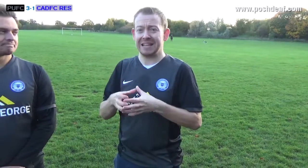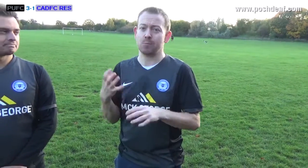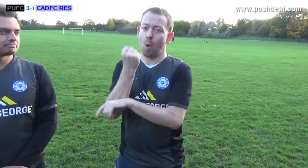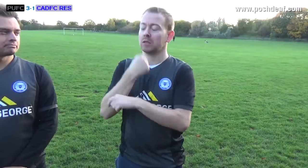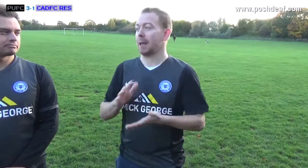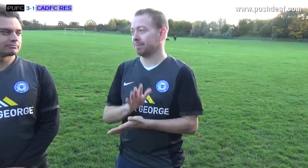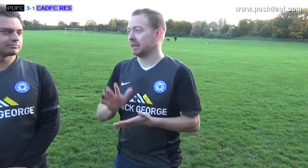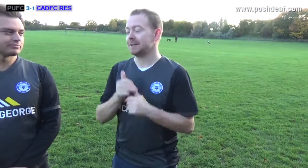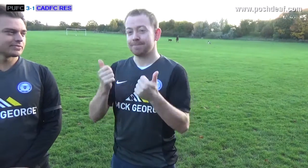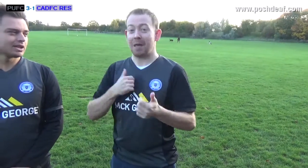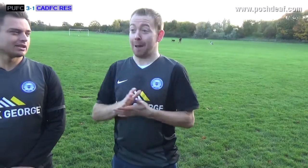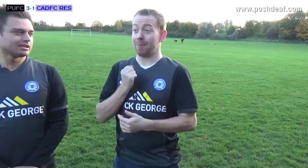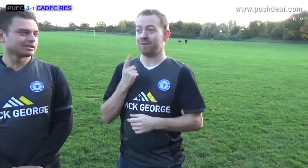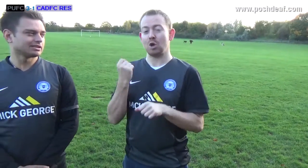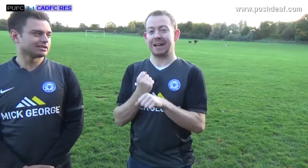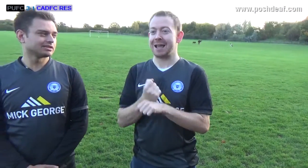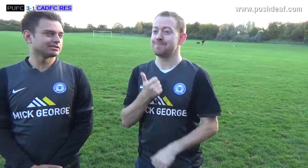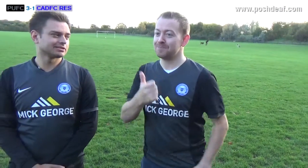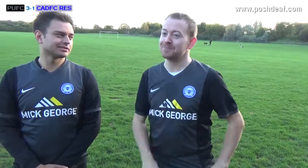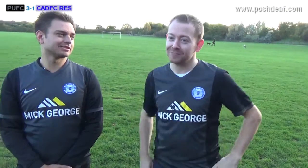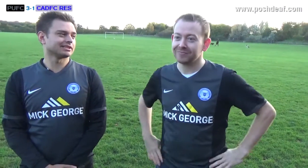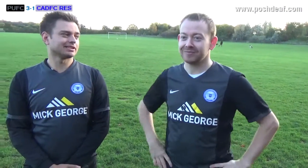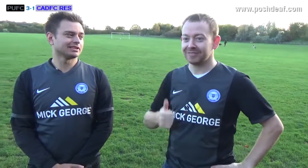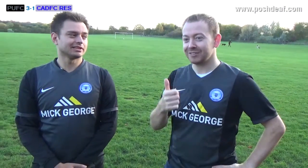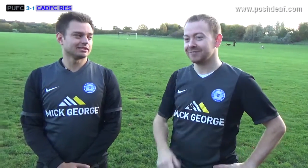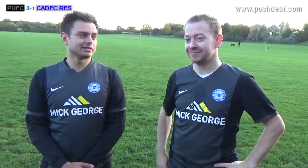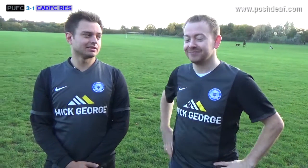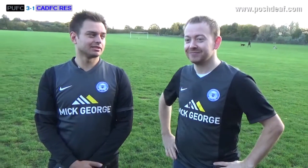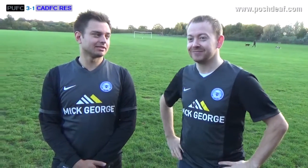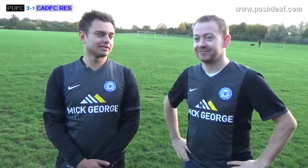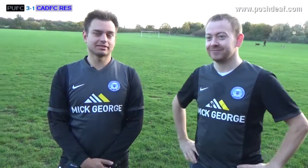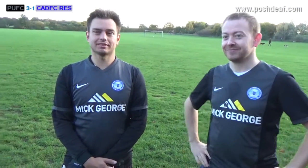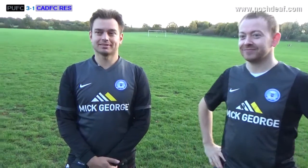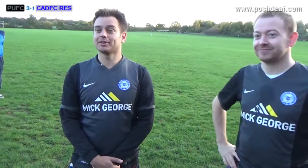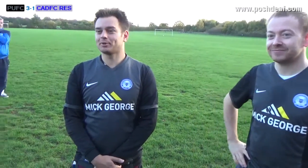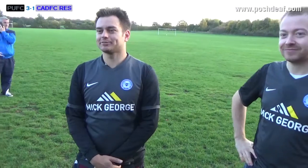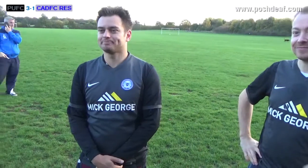going in the last games so much. Stay ustz,